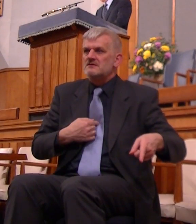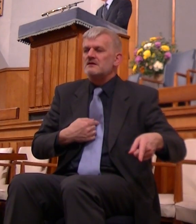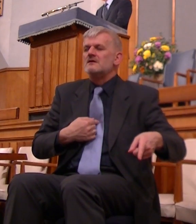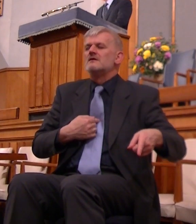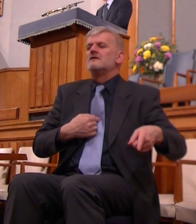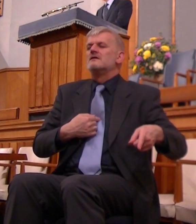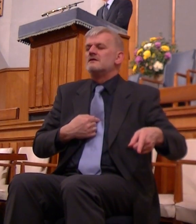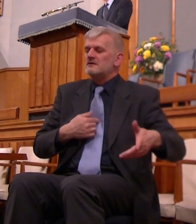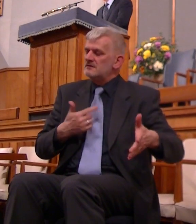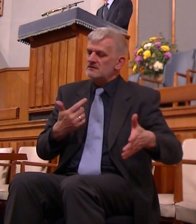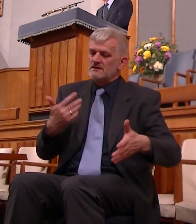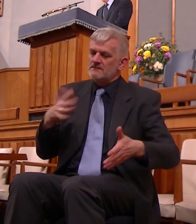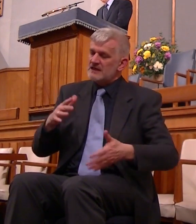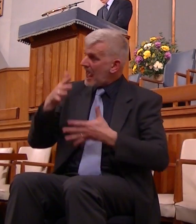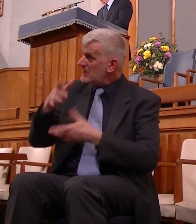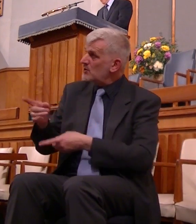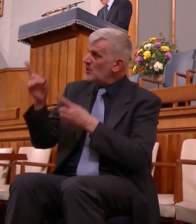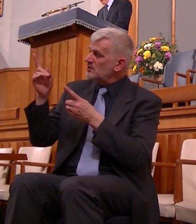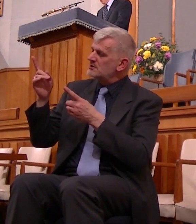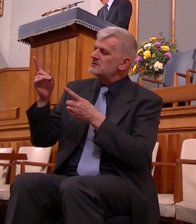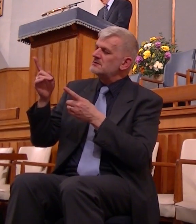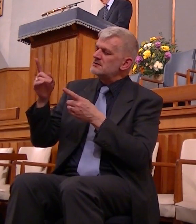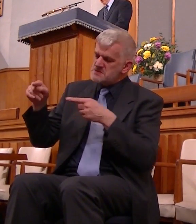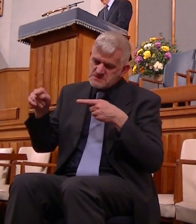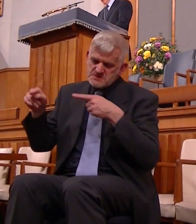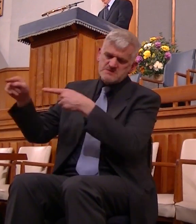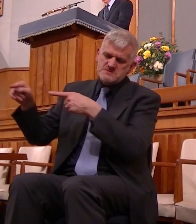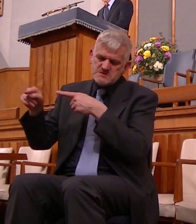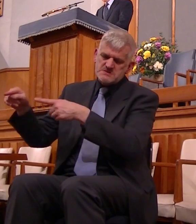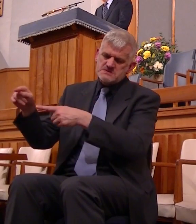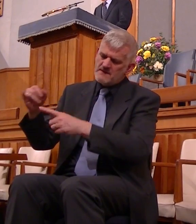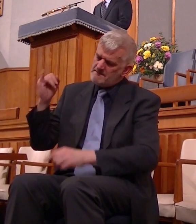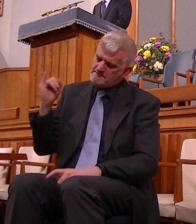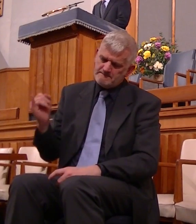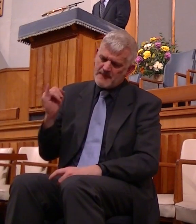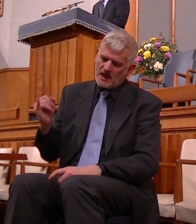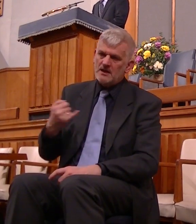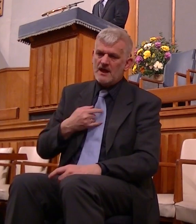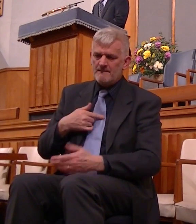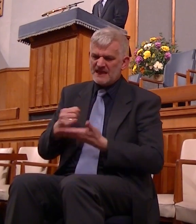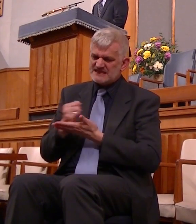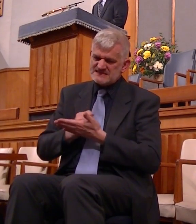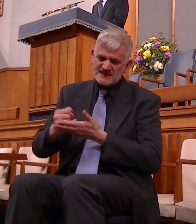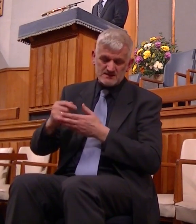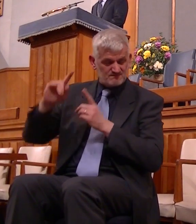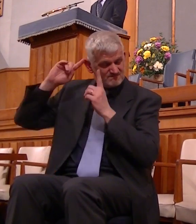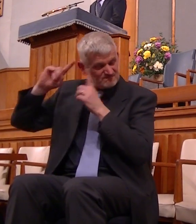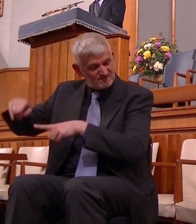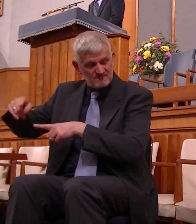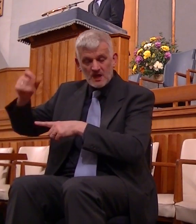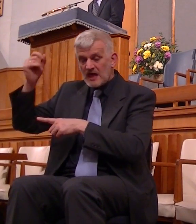despised God and I've dealt with him appallingly I've sinned against light and conscience